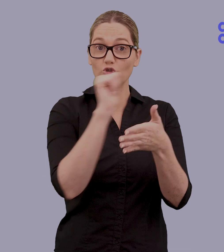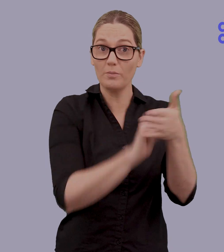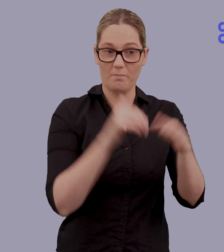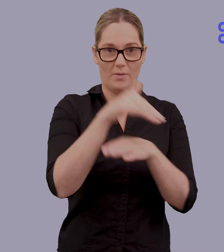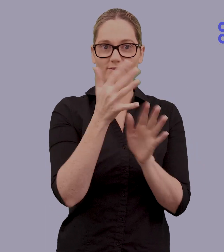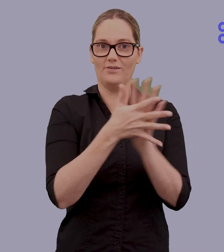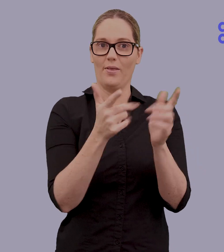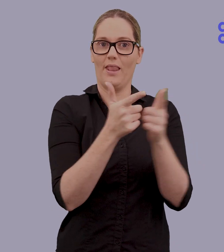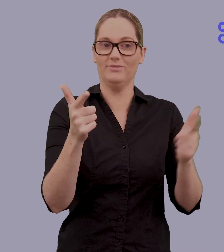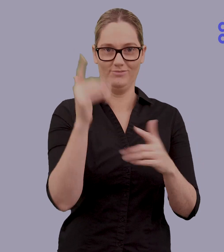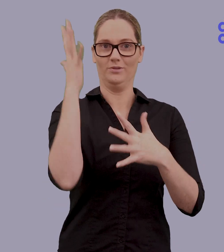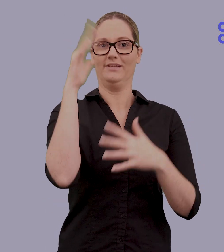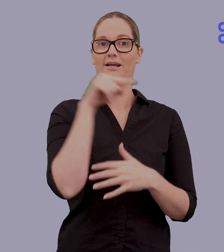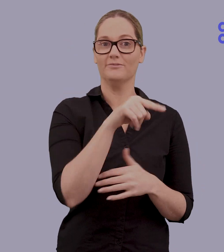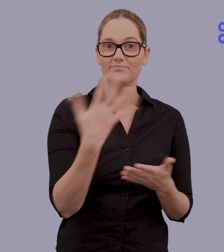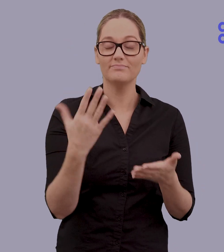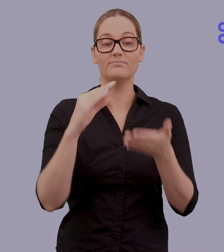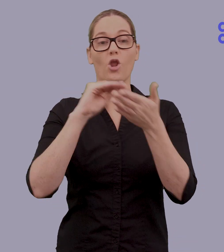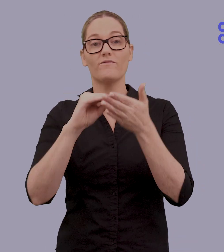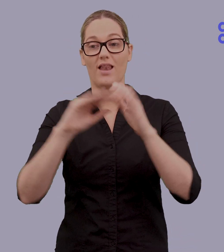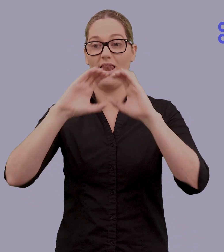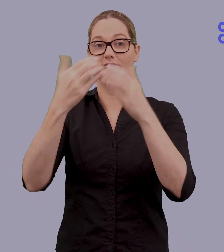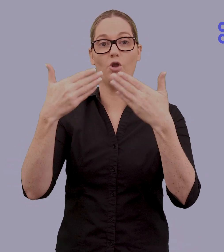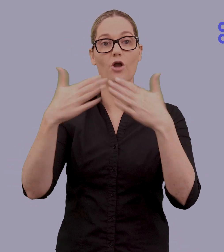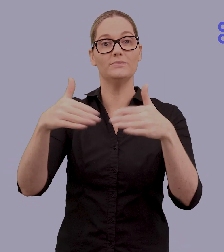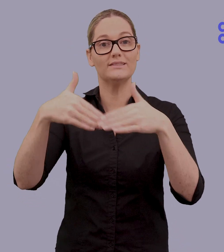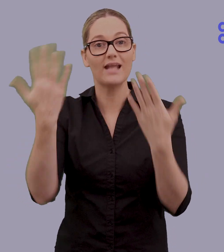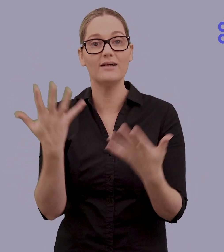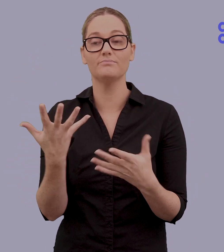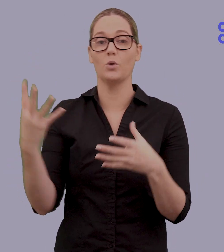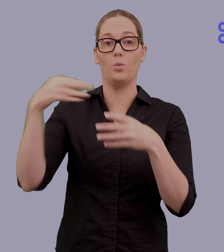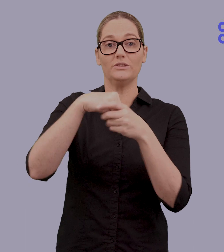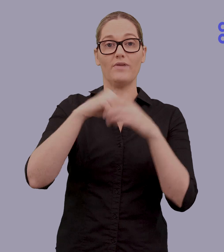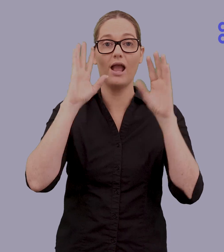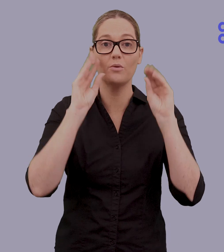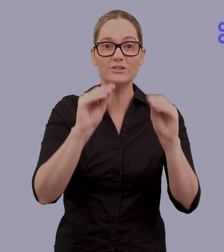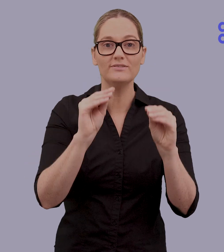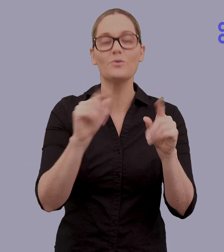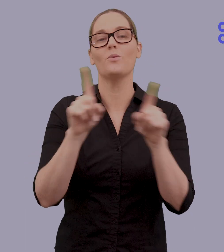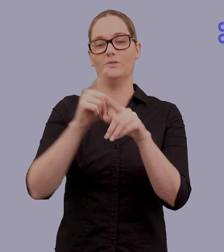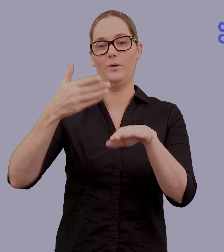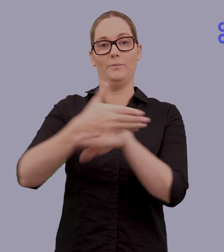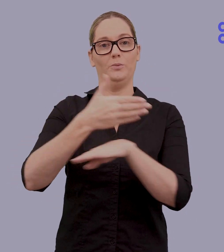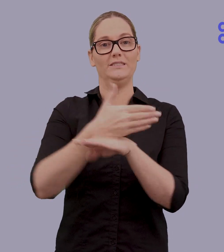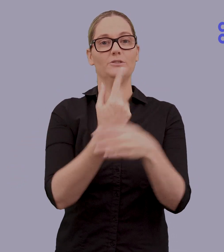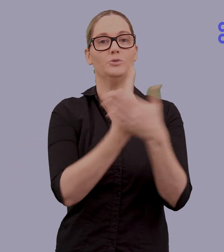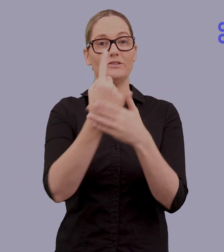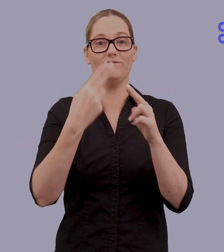office and class open days, inclusive education, and employment opportunities for Deaf individuals.